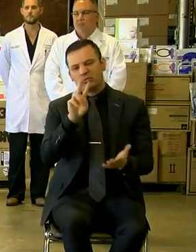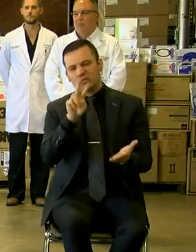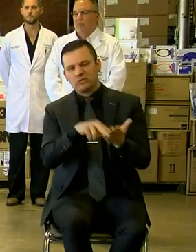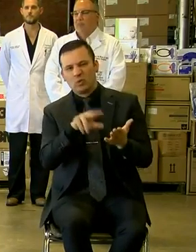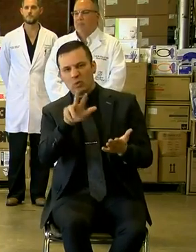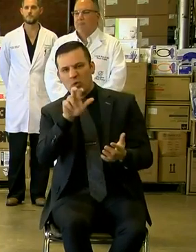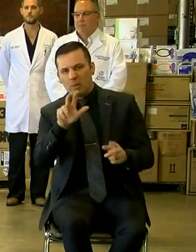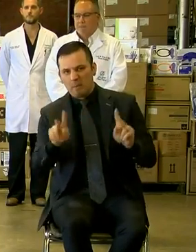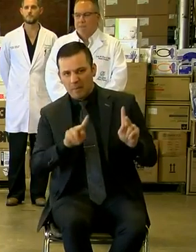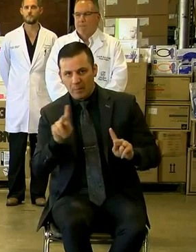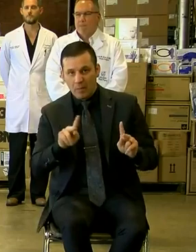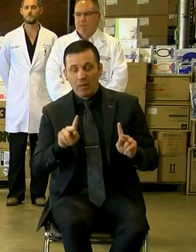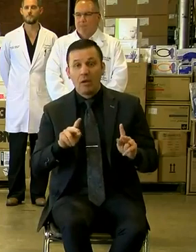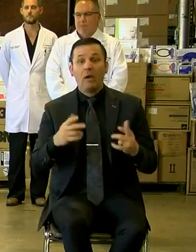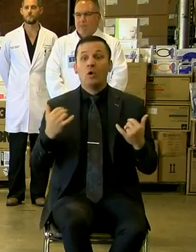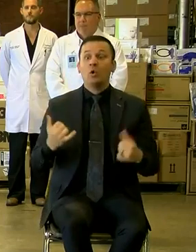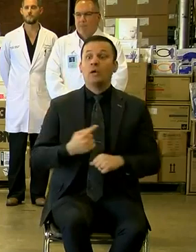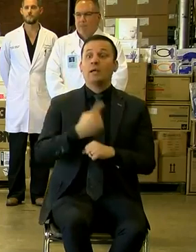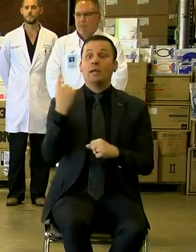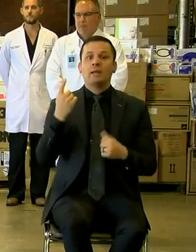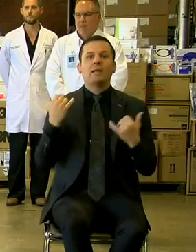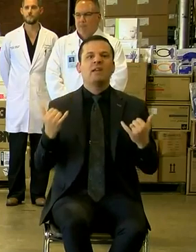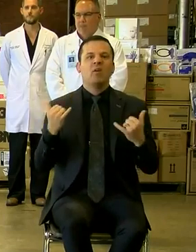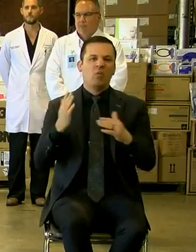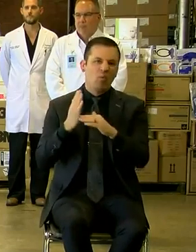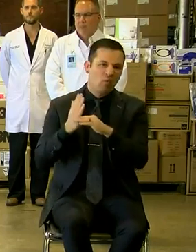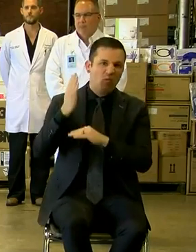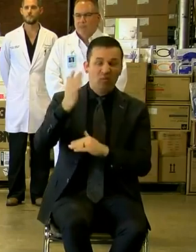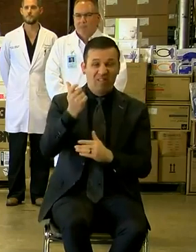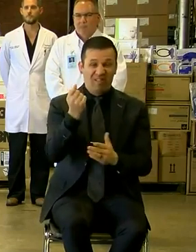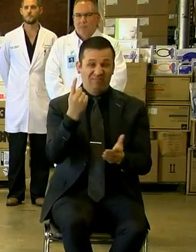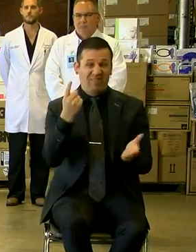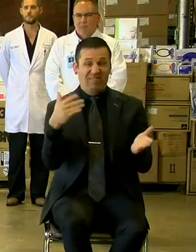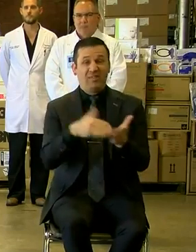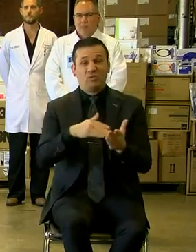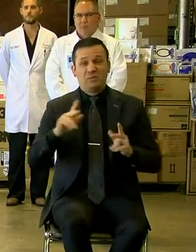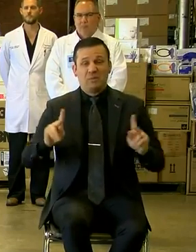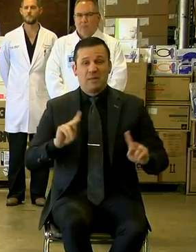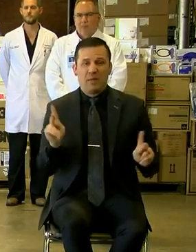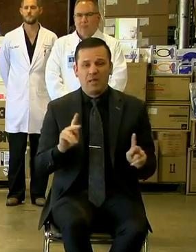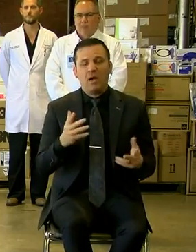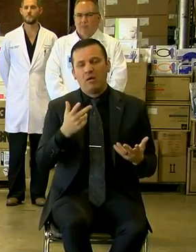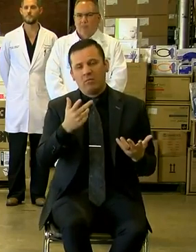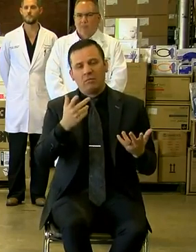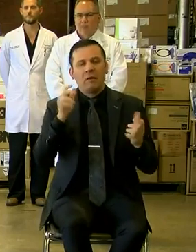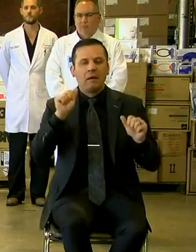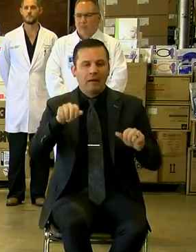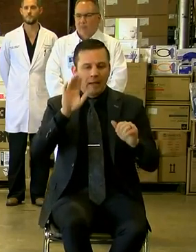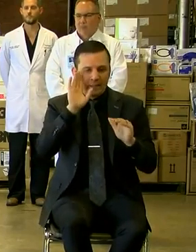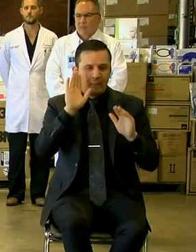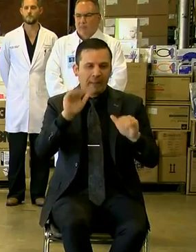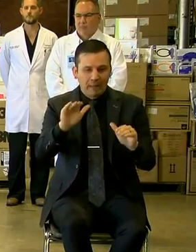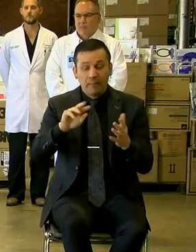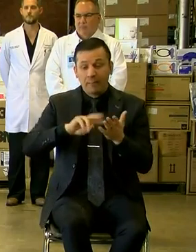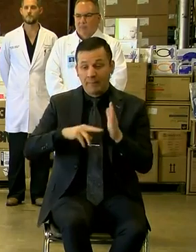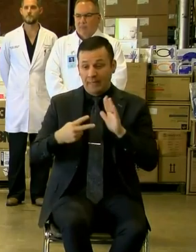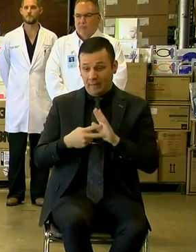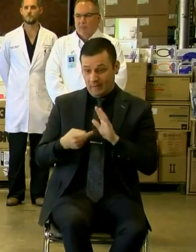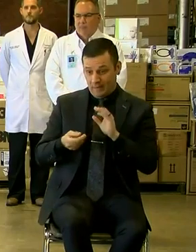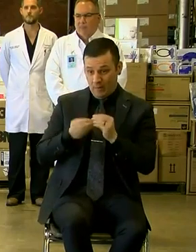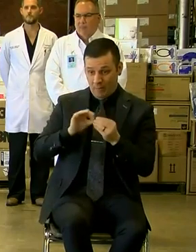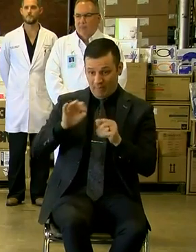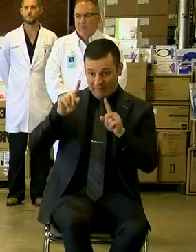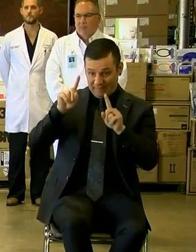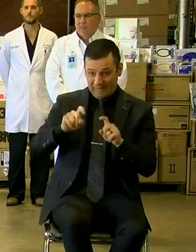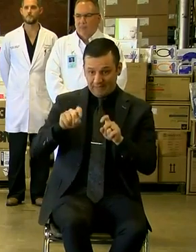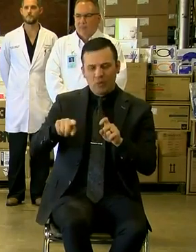people. As of today we have now tested more than 11,000 people. You can expect the number of tests to